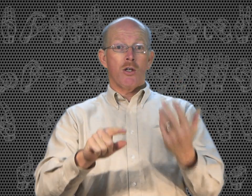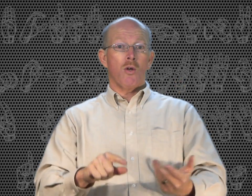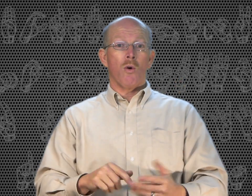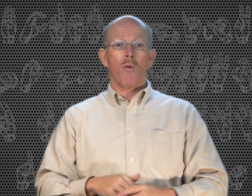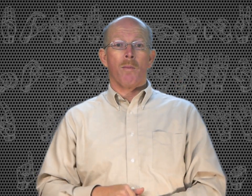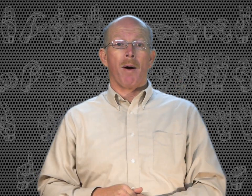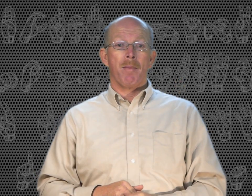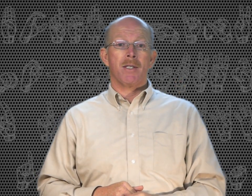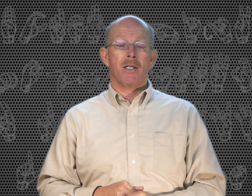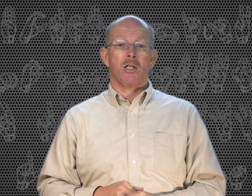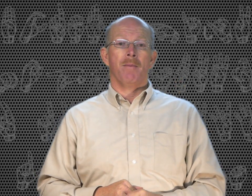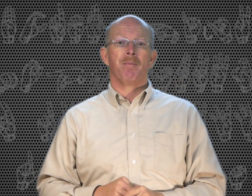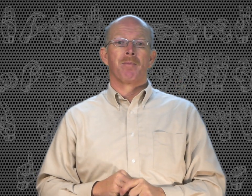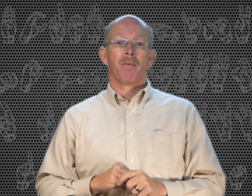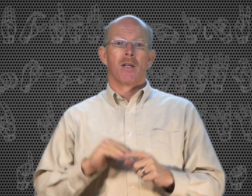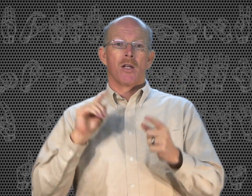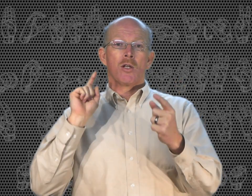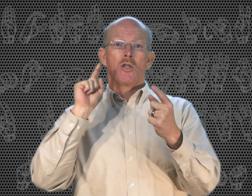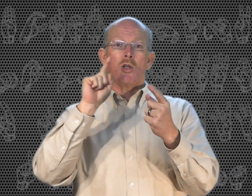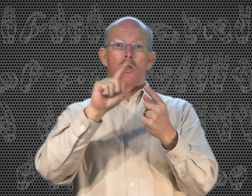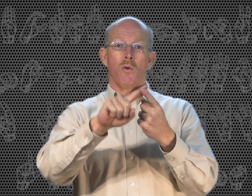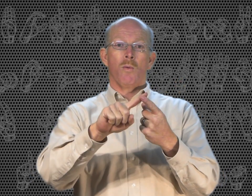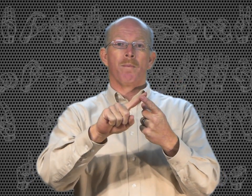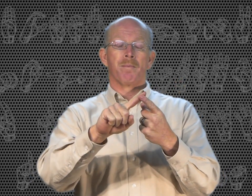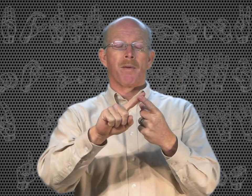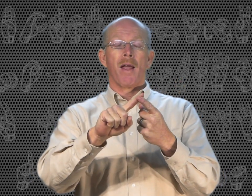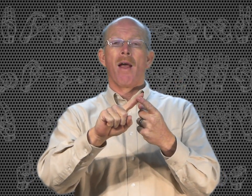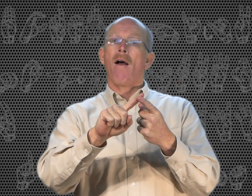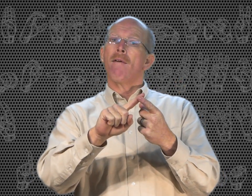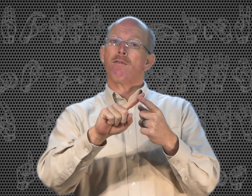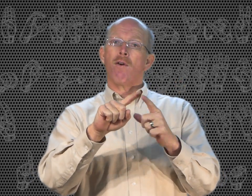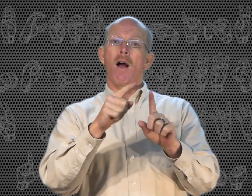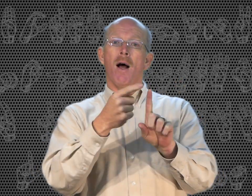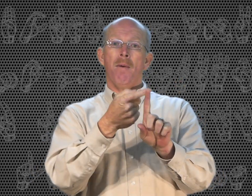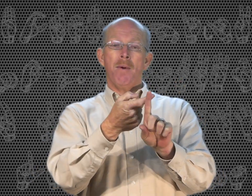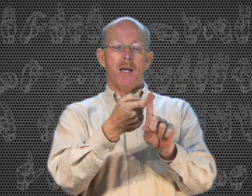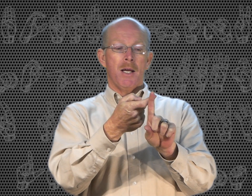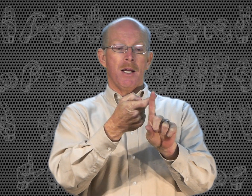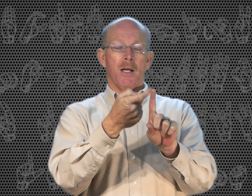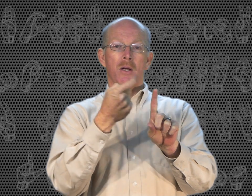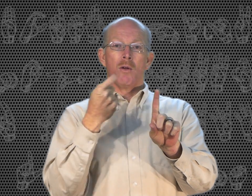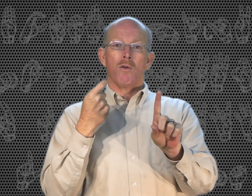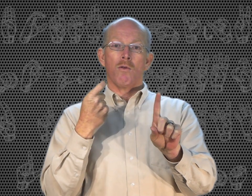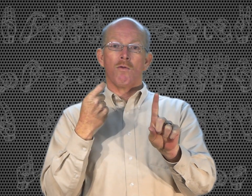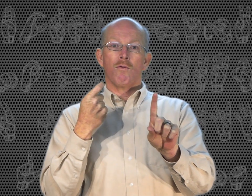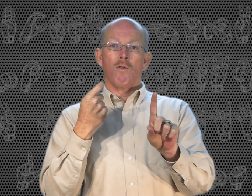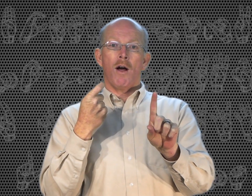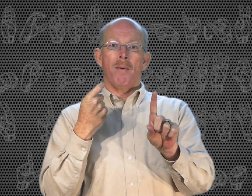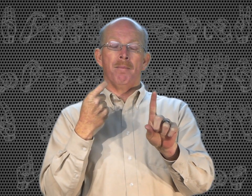to, the preposition. To. From. From. From.